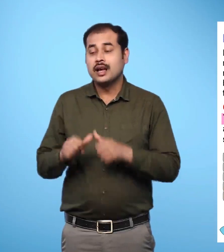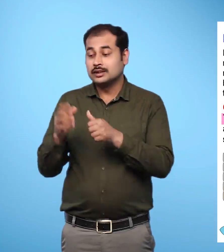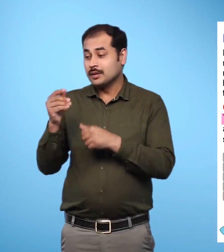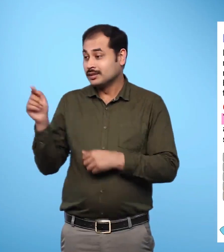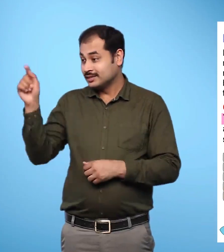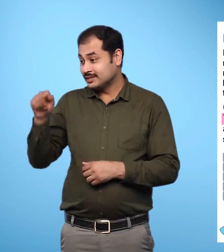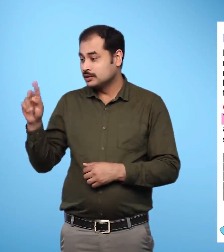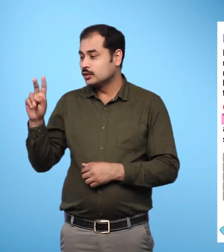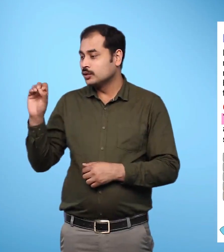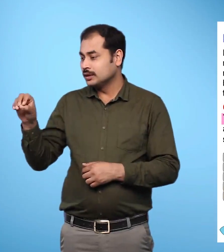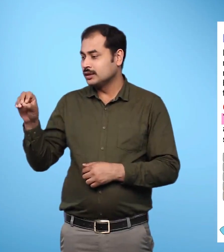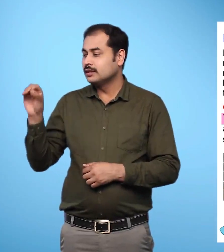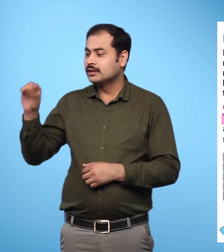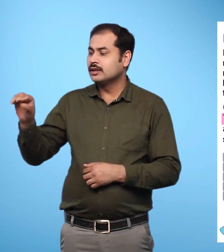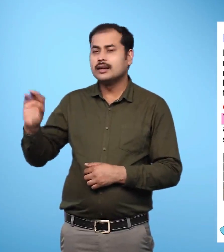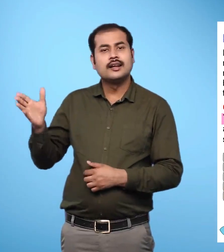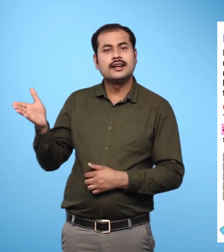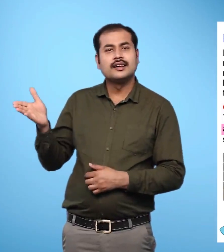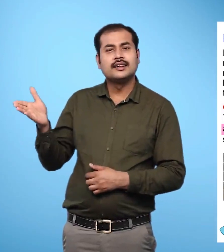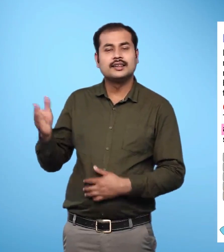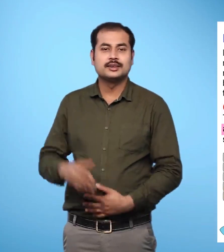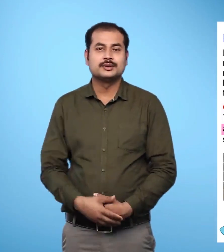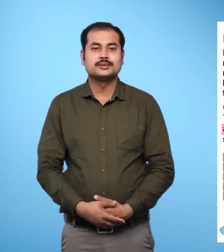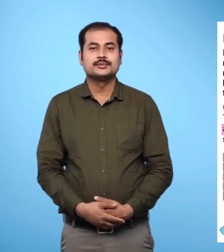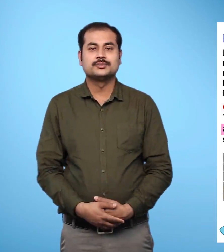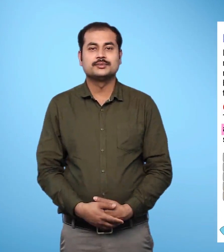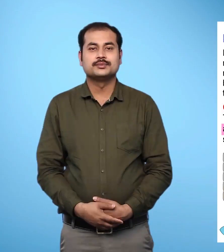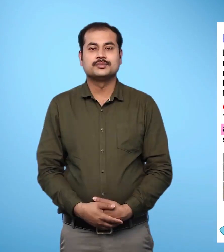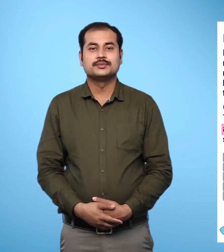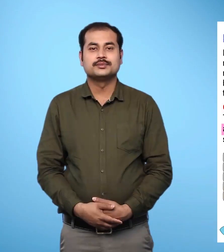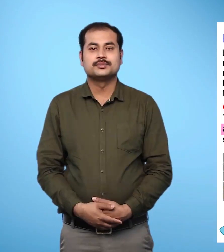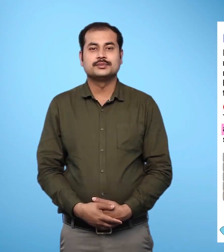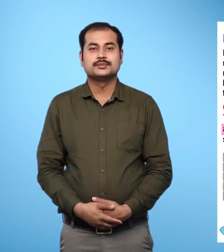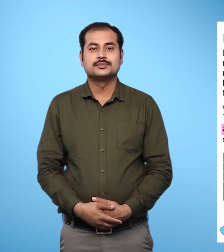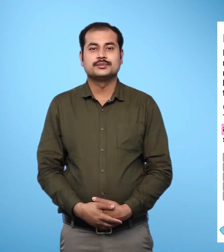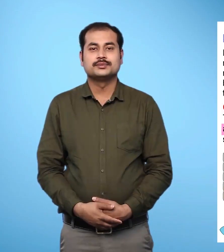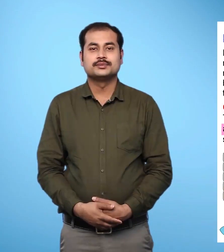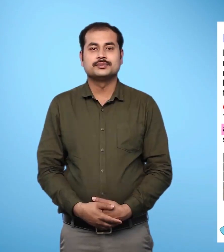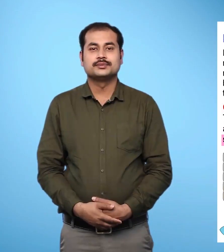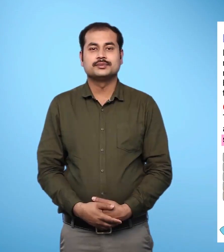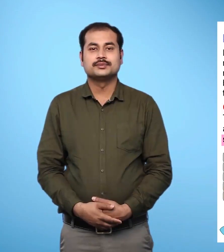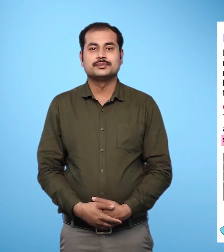solved as an example and answer 20 is written in the writing space.